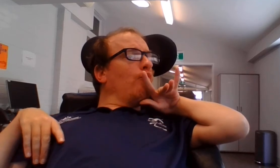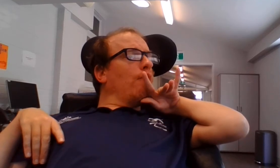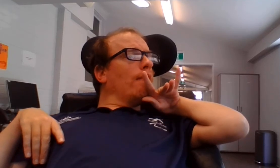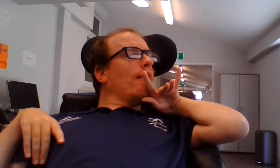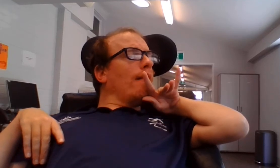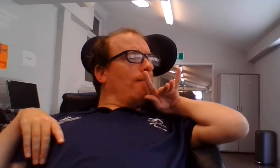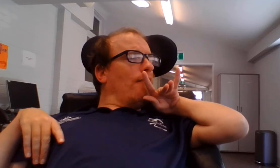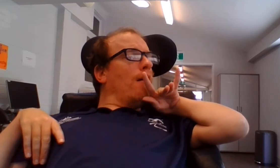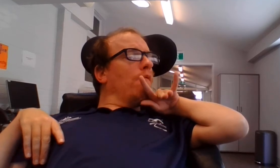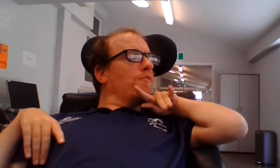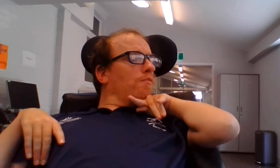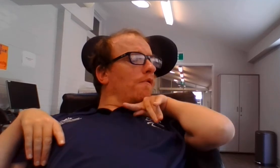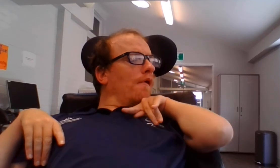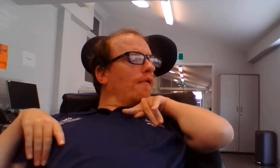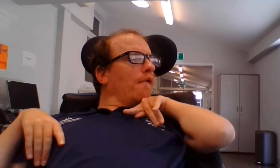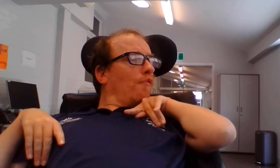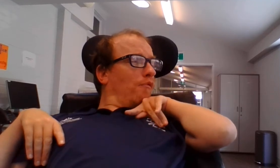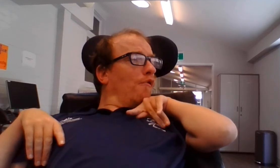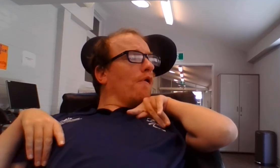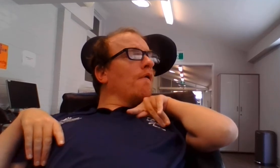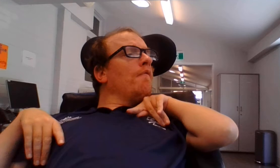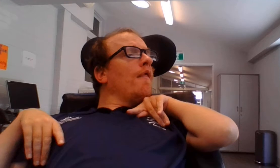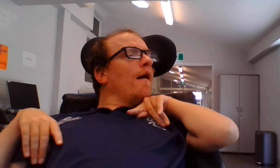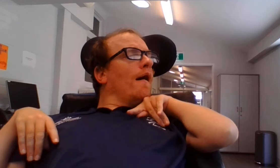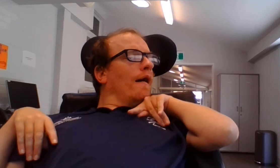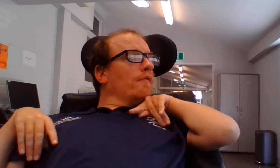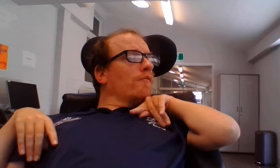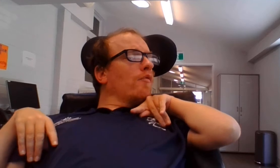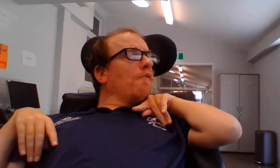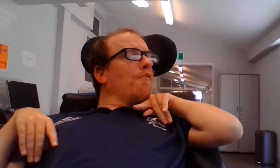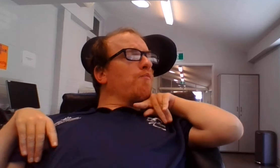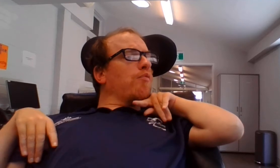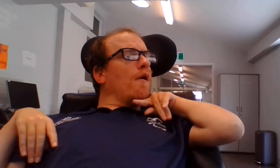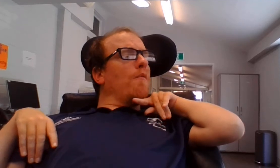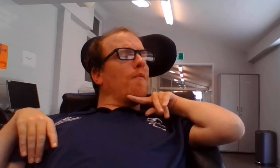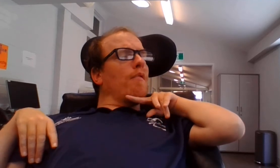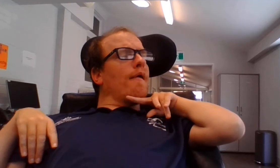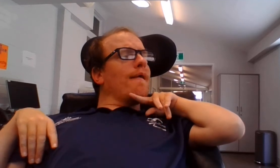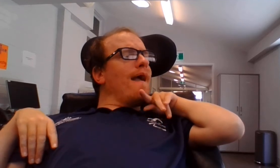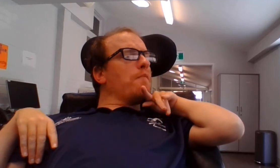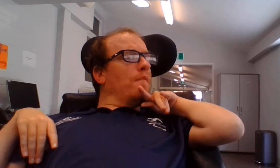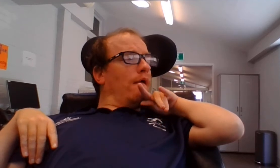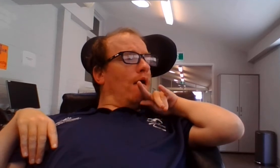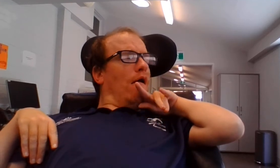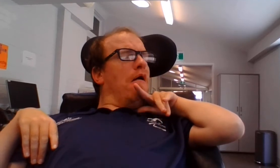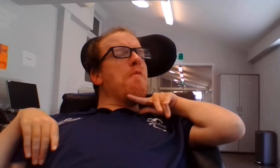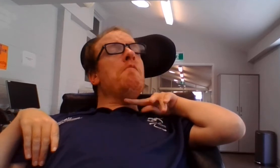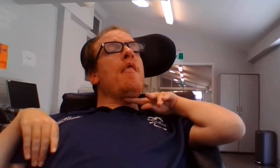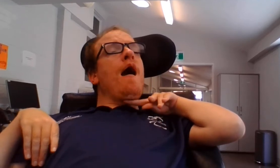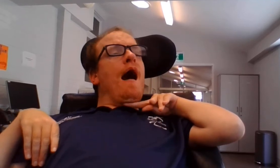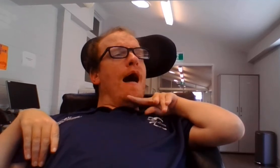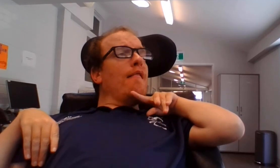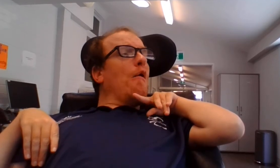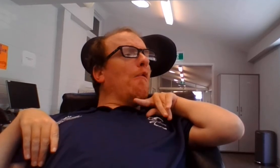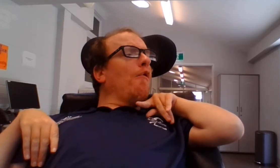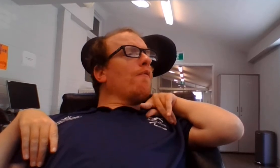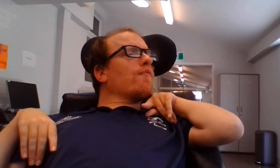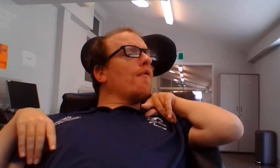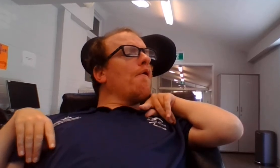would if I was really crook, and she would probably get me home, and also